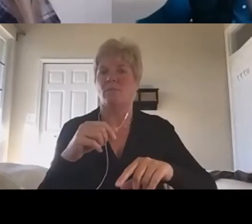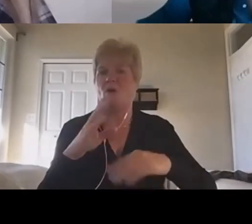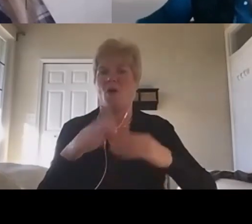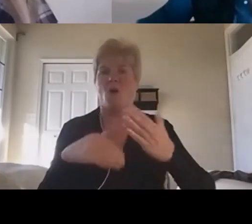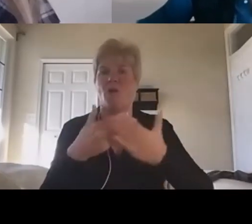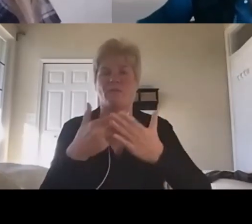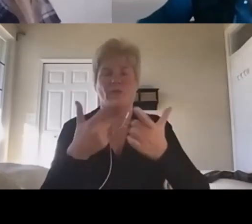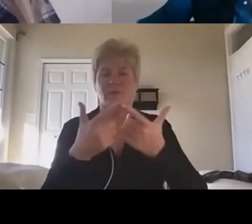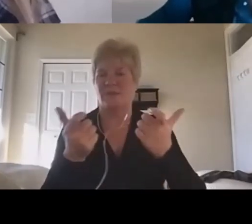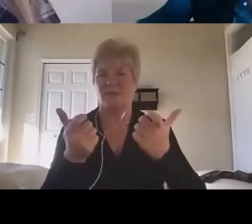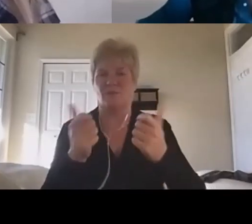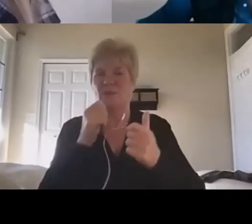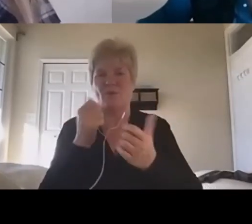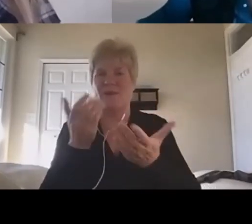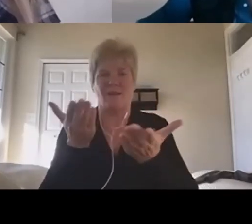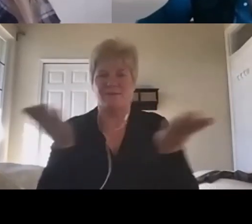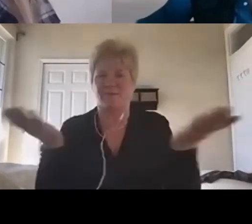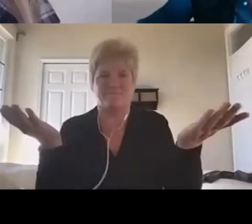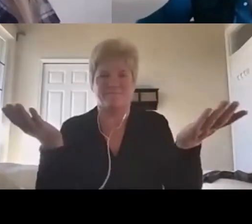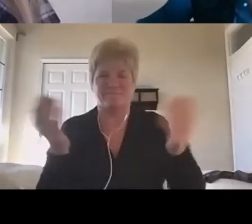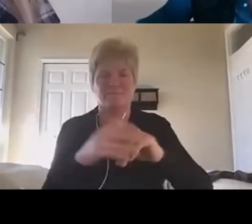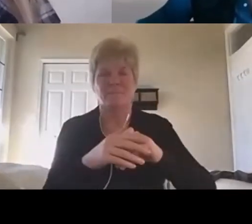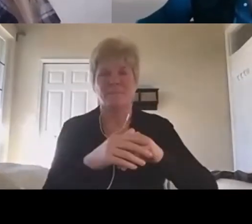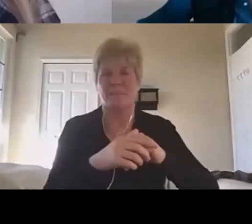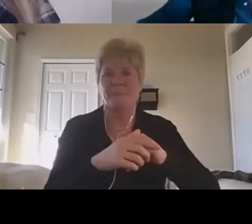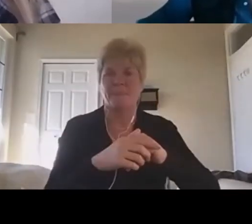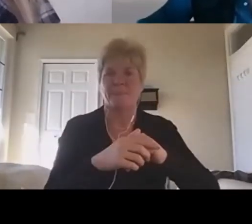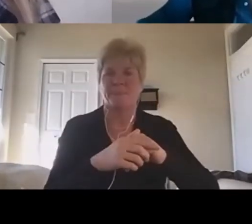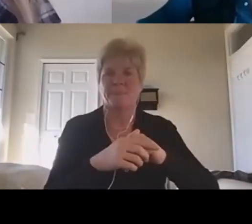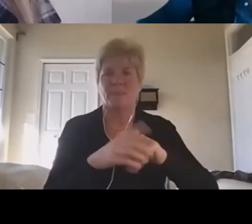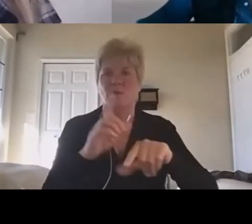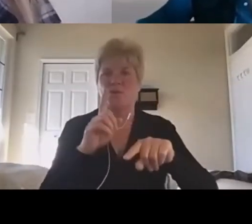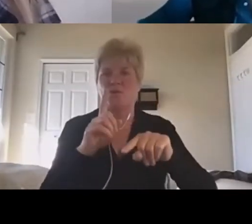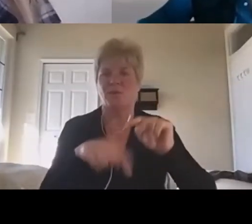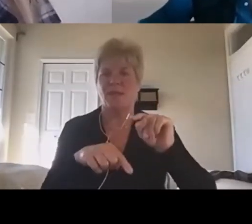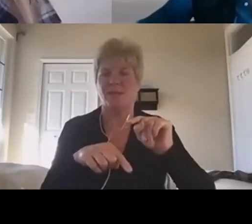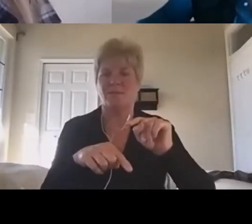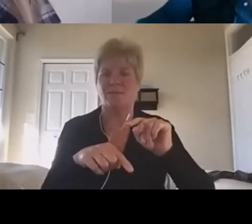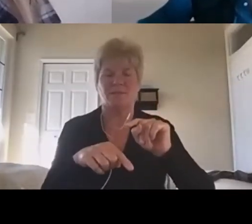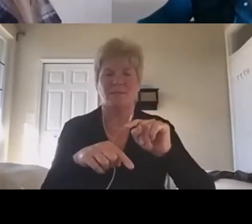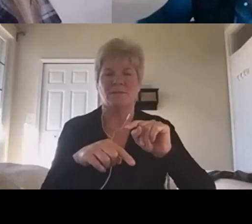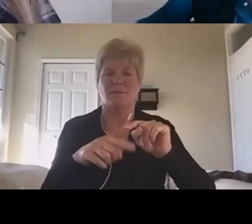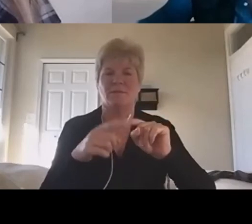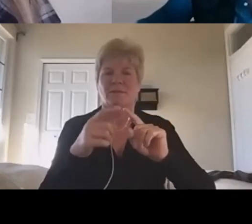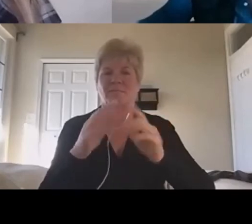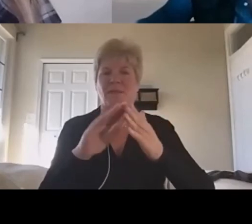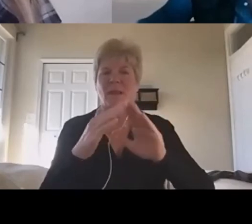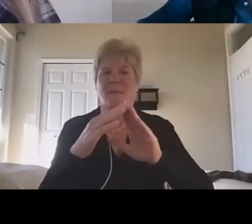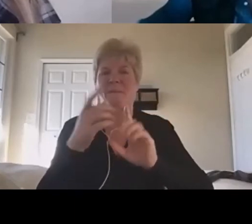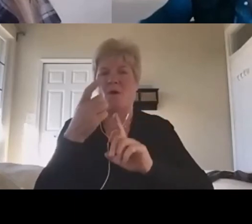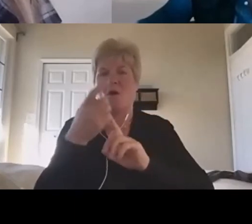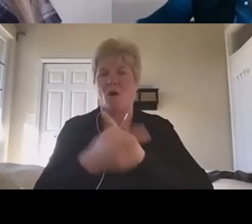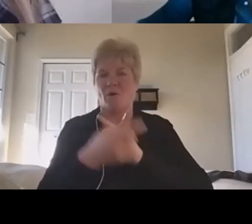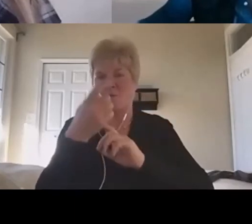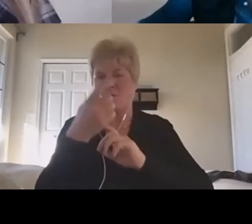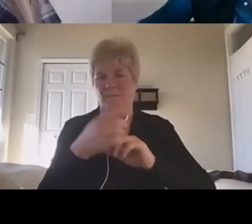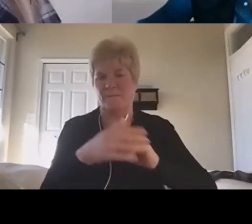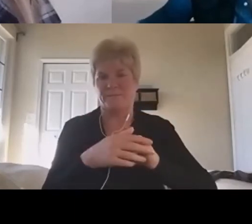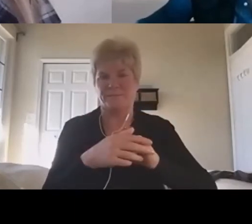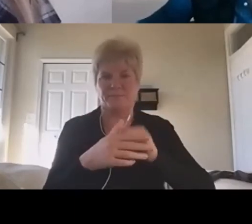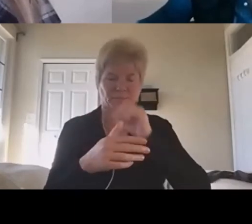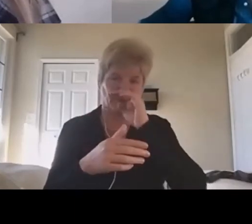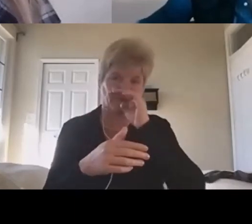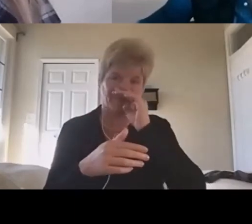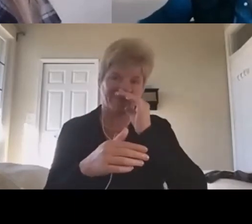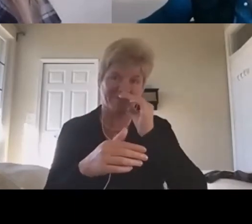And so, and you can't automate that measurement either. I mean, the thought that you could create an